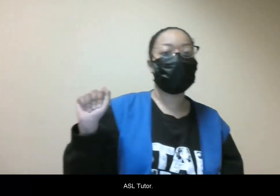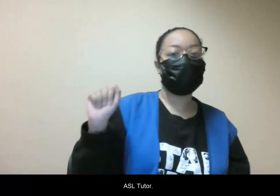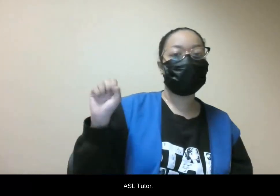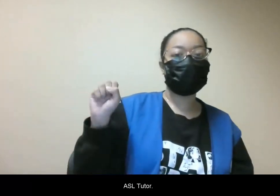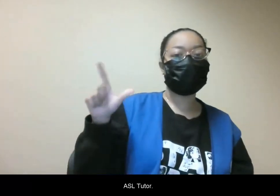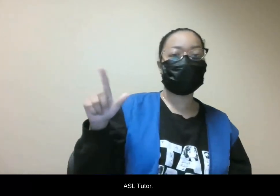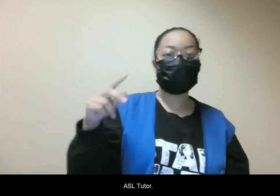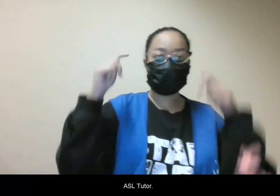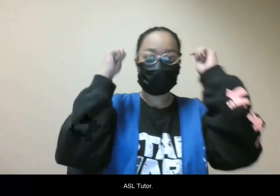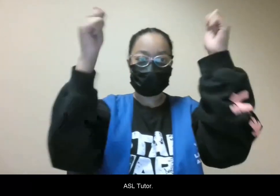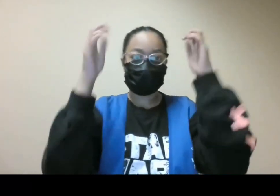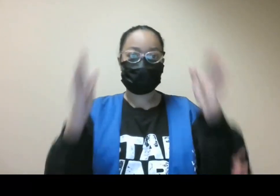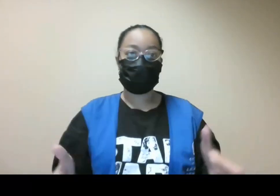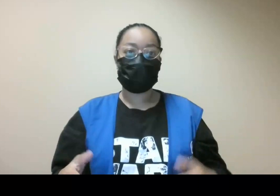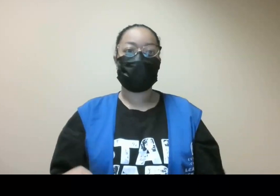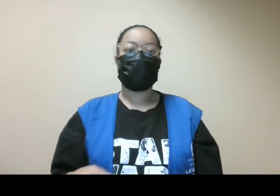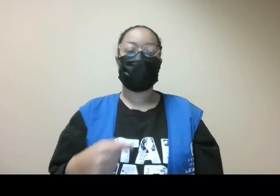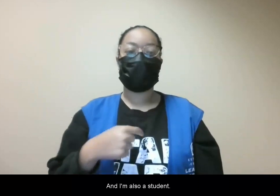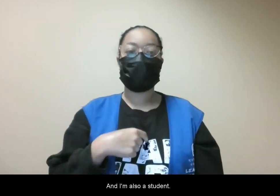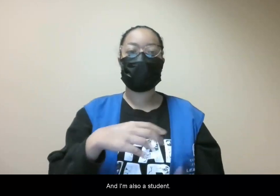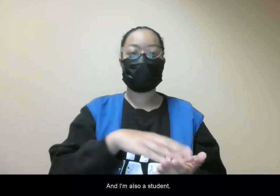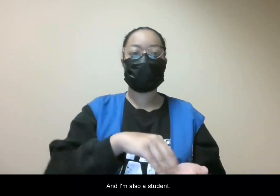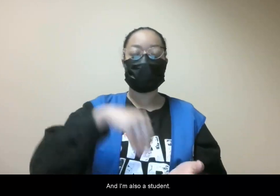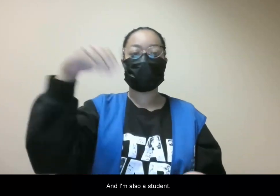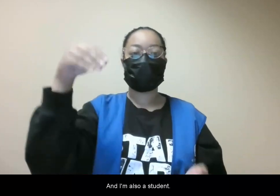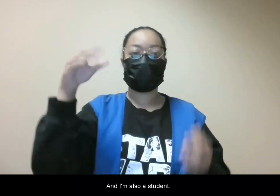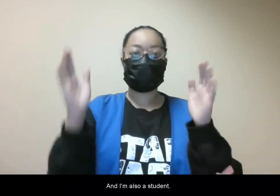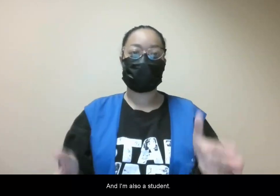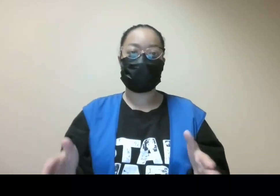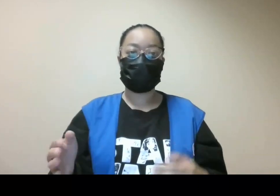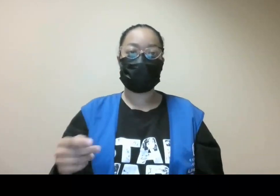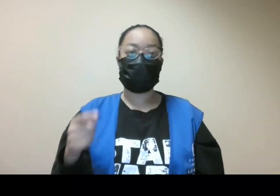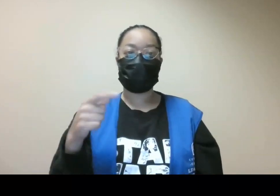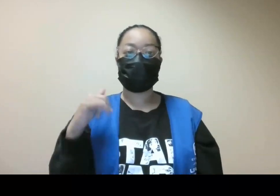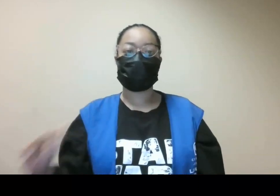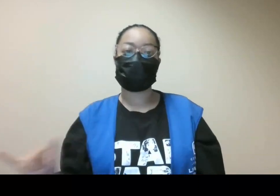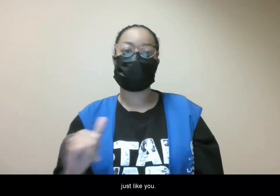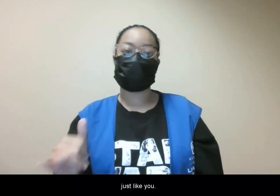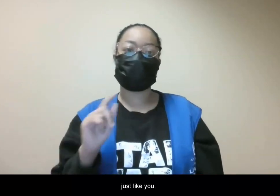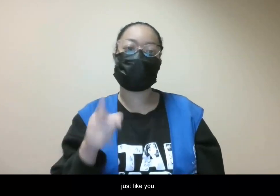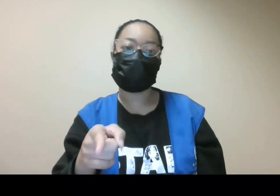ASL tutor and I'm also a student just like you.